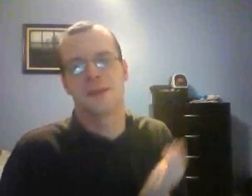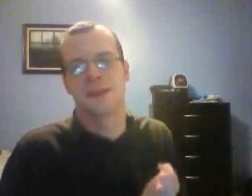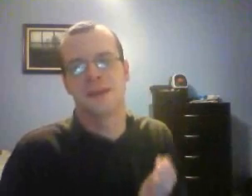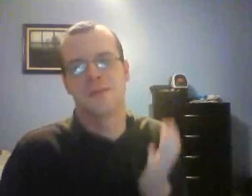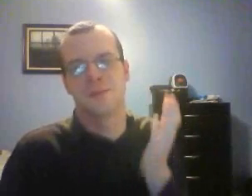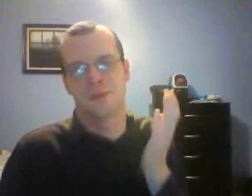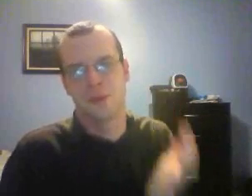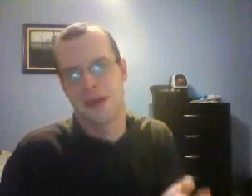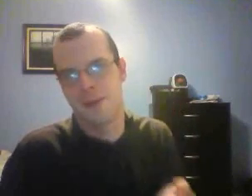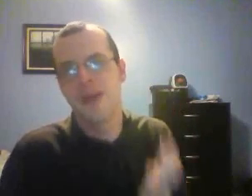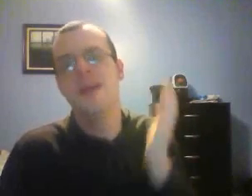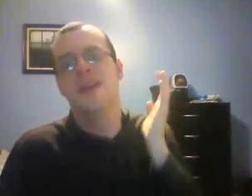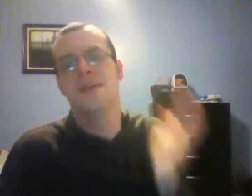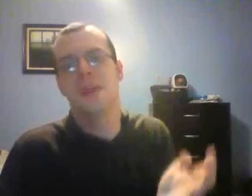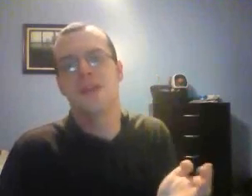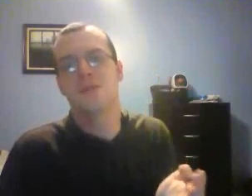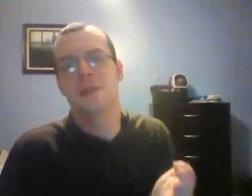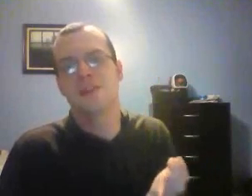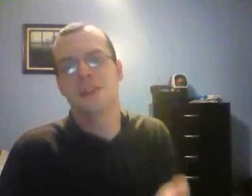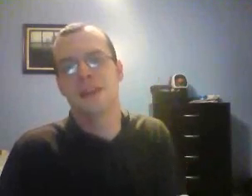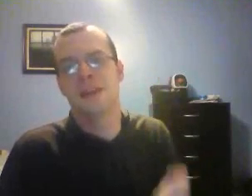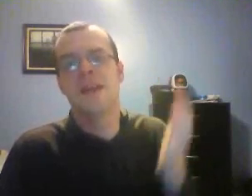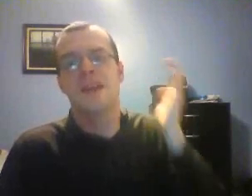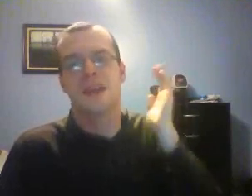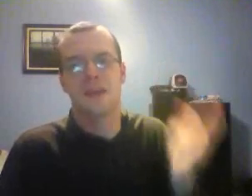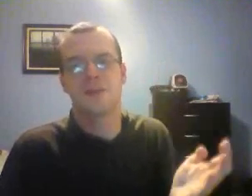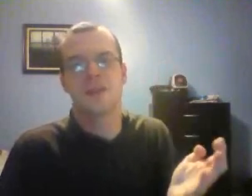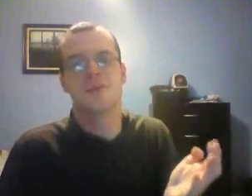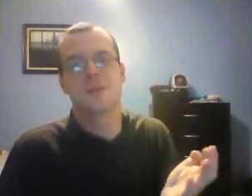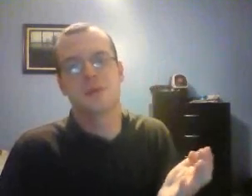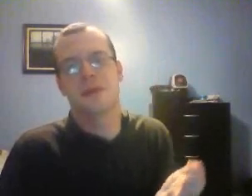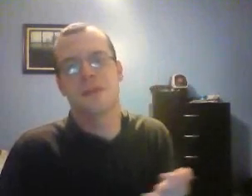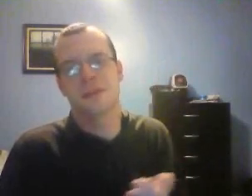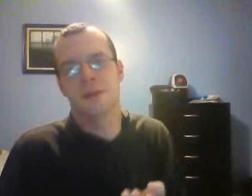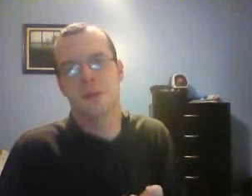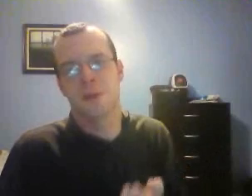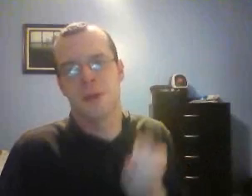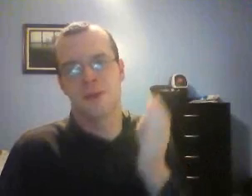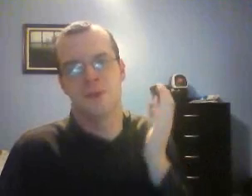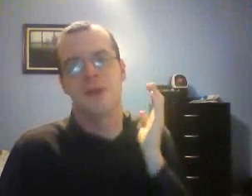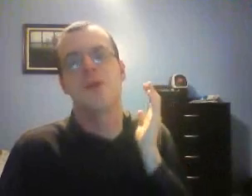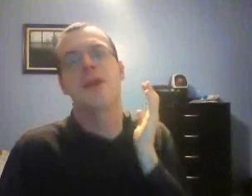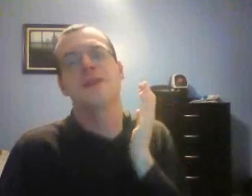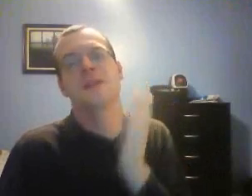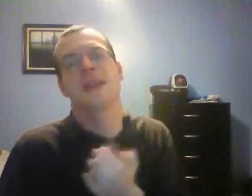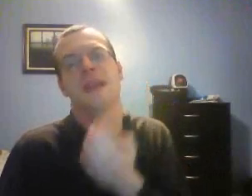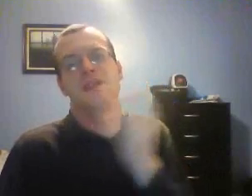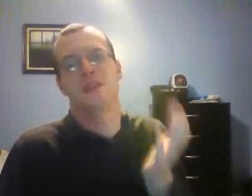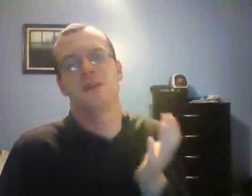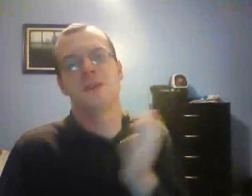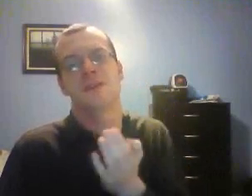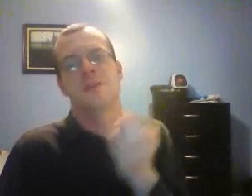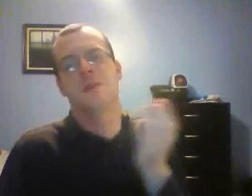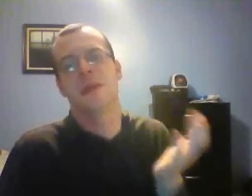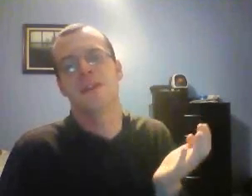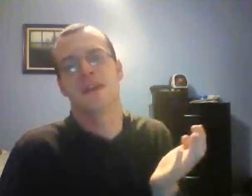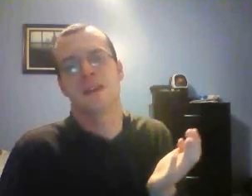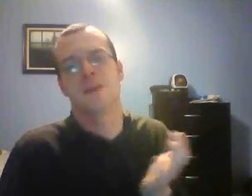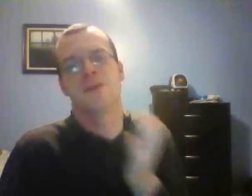.com. Subscribe. Get the information in. Get yourself subscribed to this network because we are going to see a show that's going to be being talked about